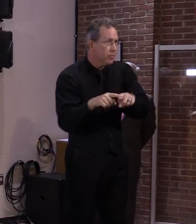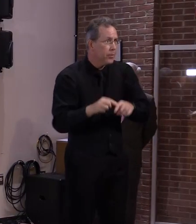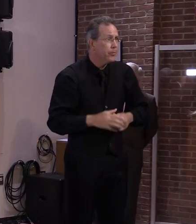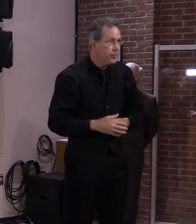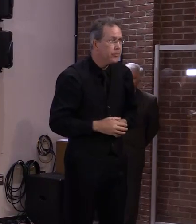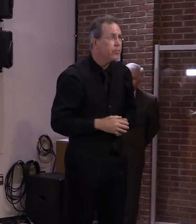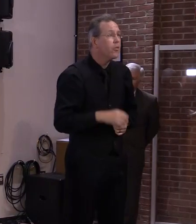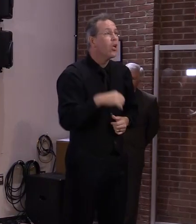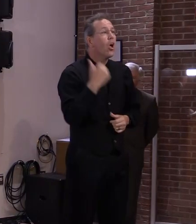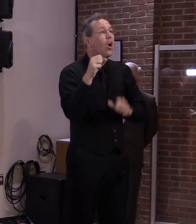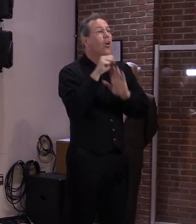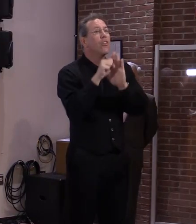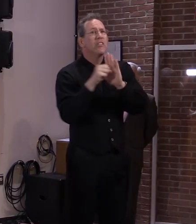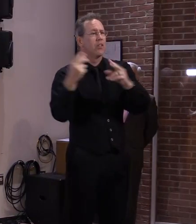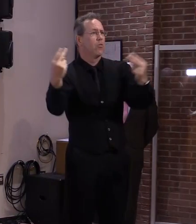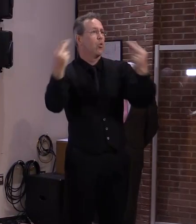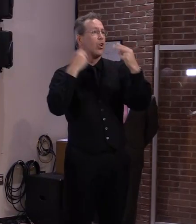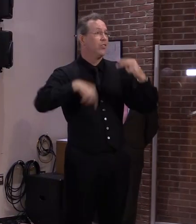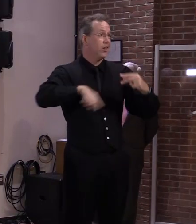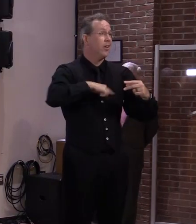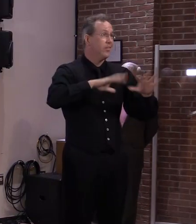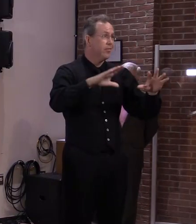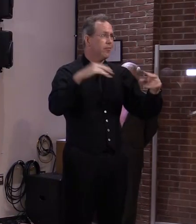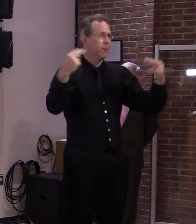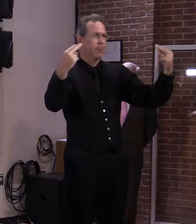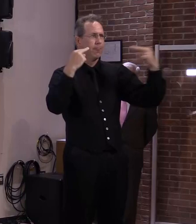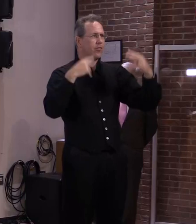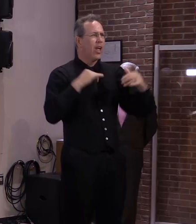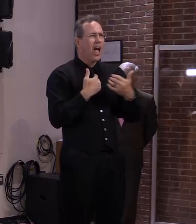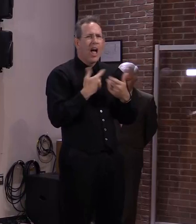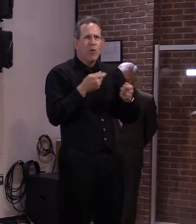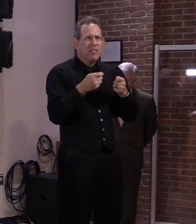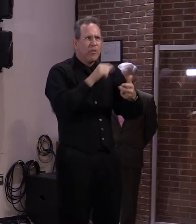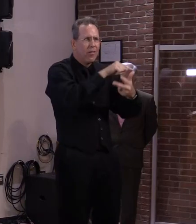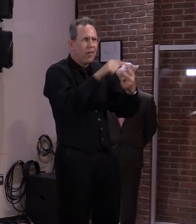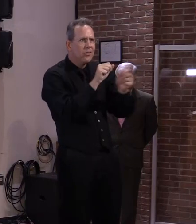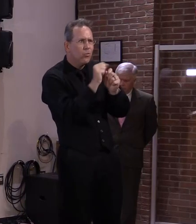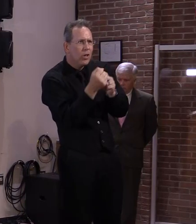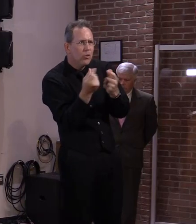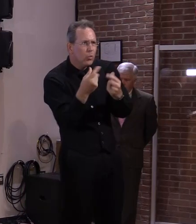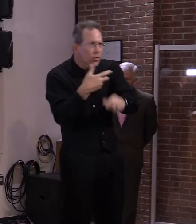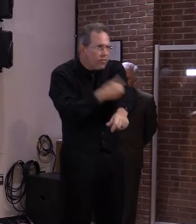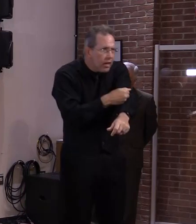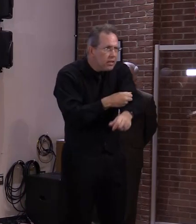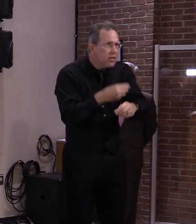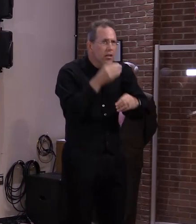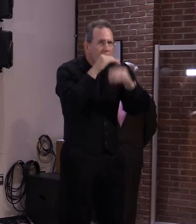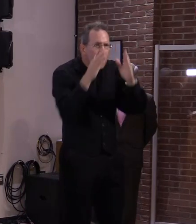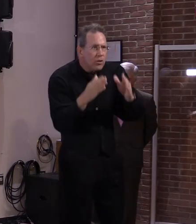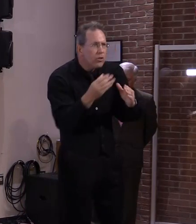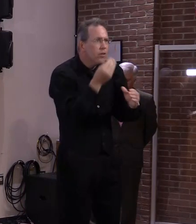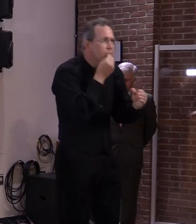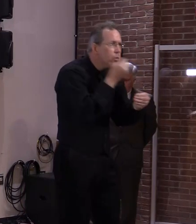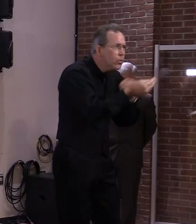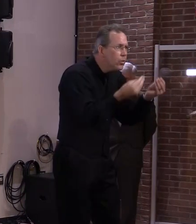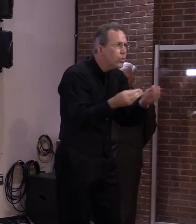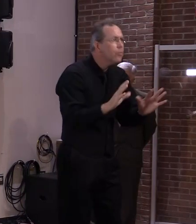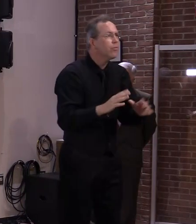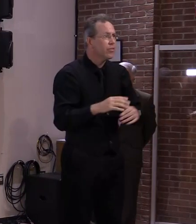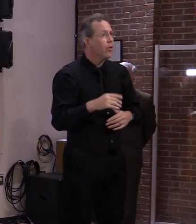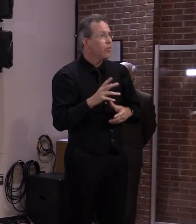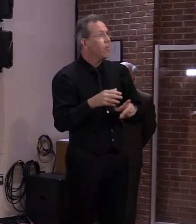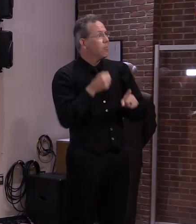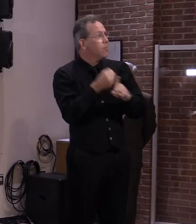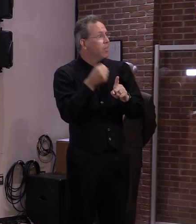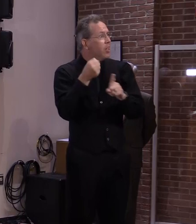those experiencing homelessness. We believe this has had a significant impact. And our goal is to help make sure there's a smooth